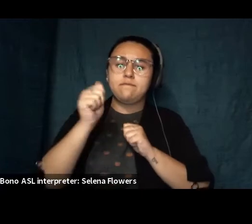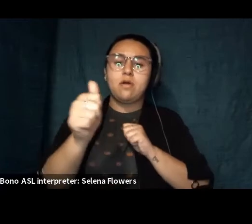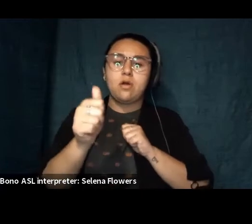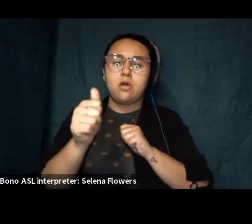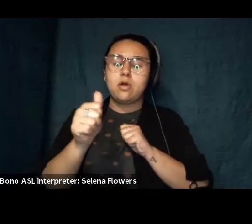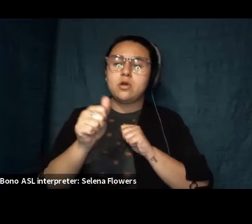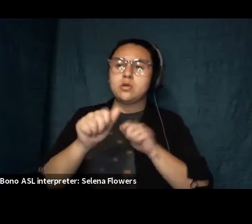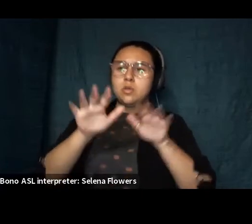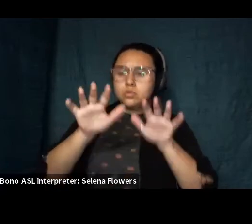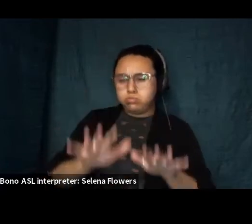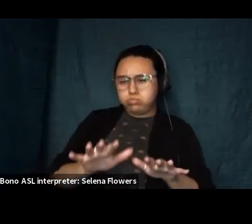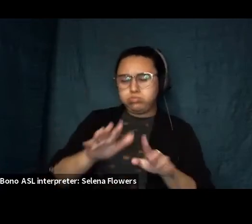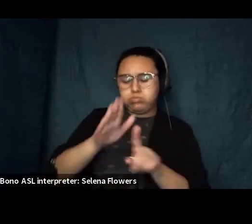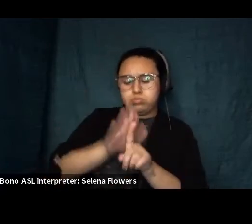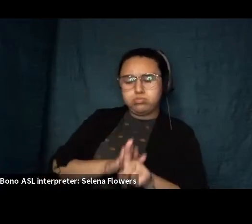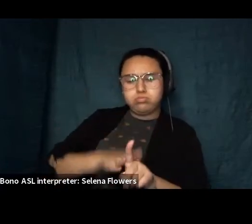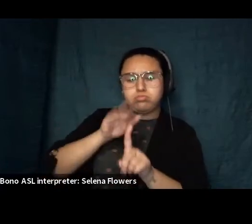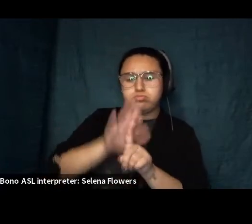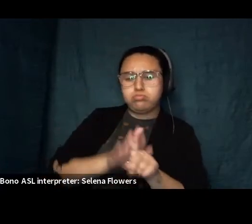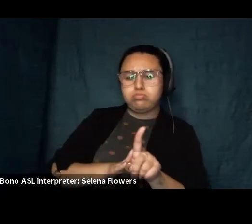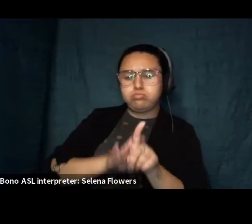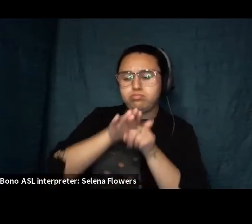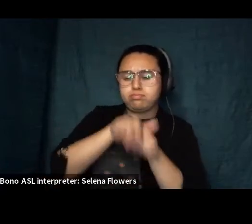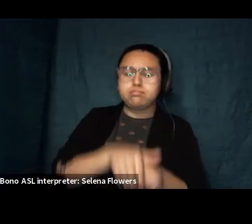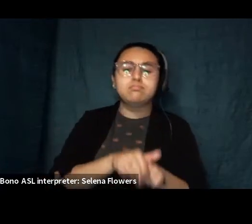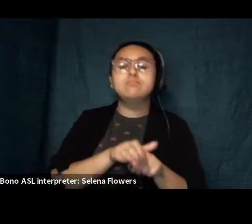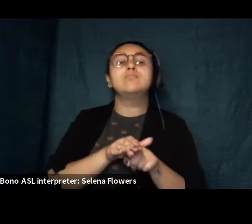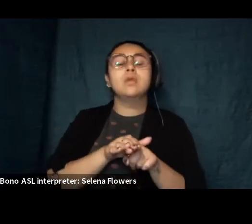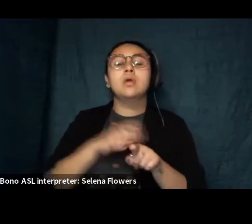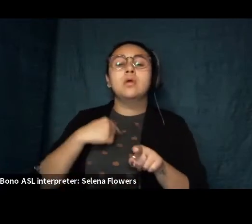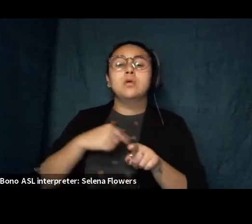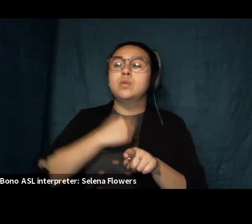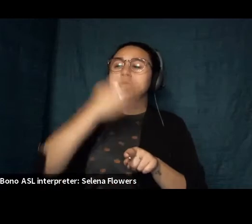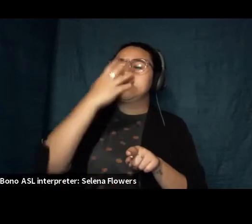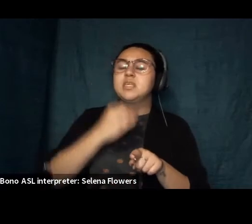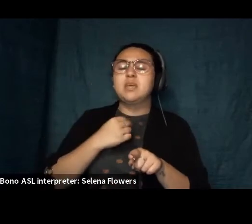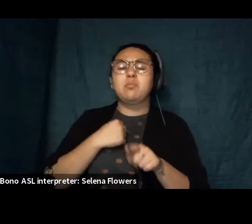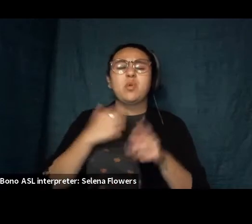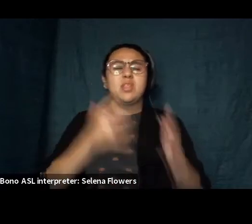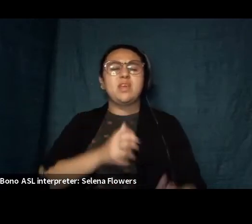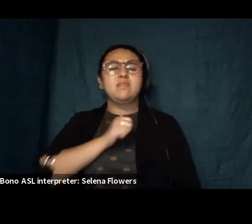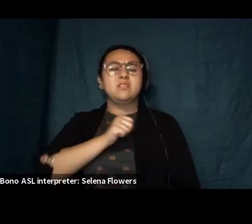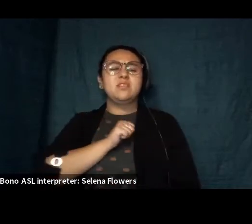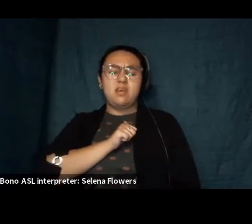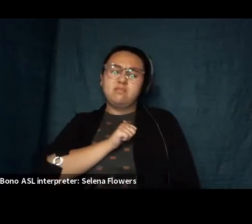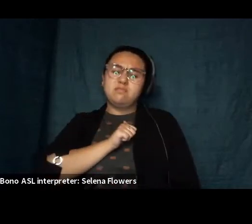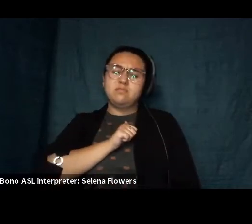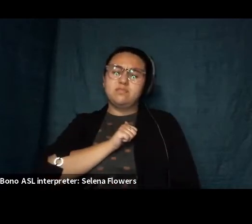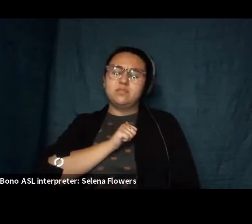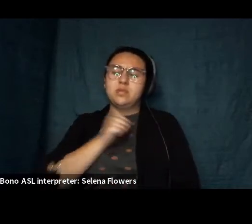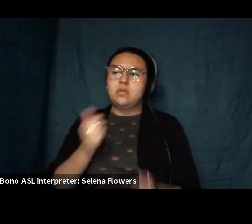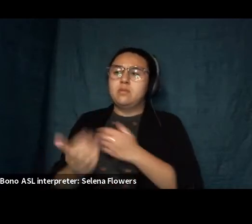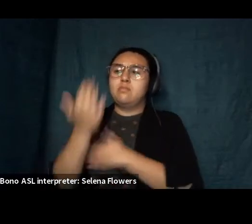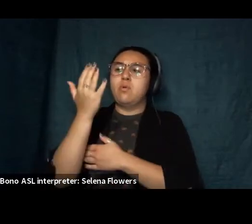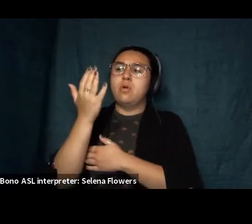tame when we sleep i believe we leave some selves behind in the morning they stare back at me across the